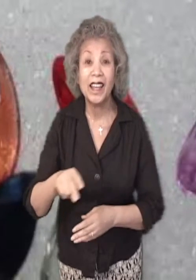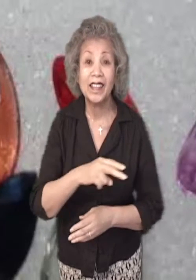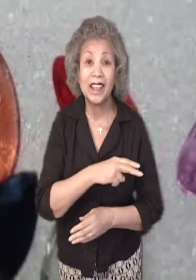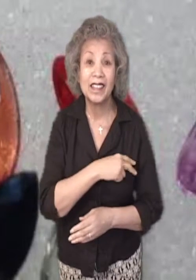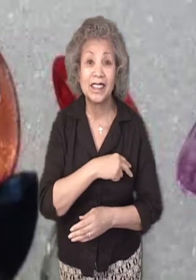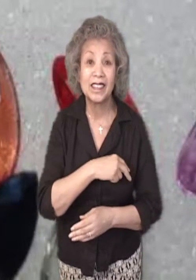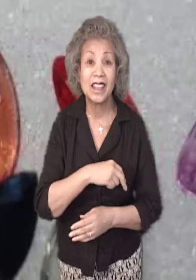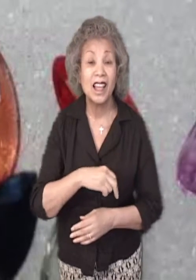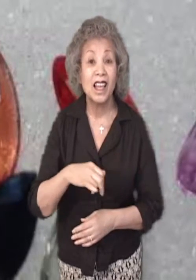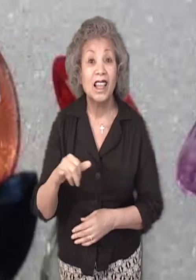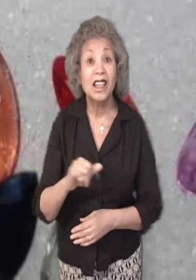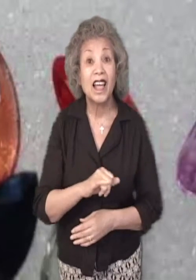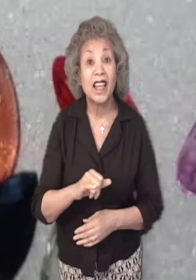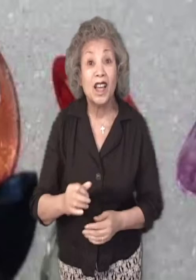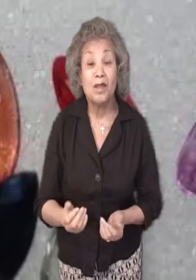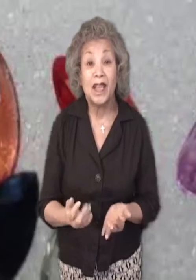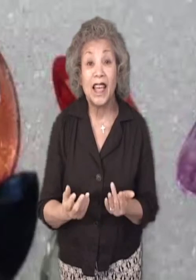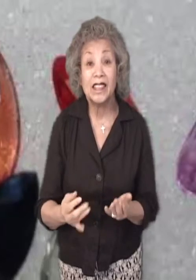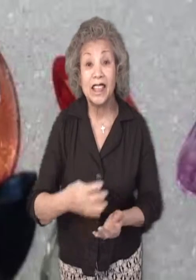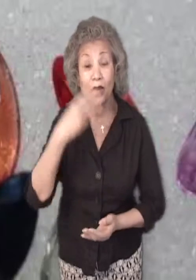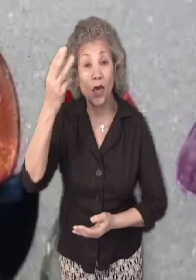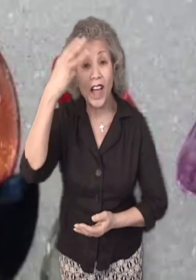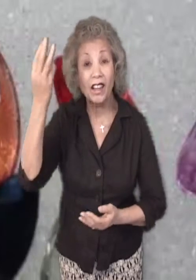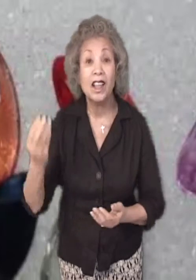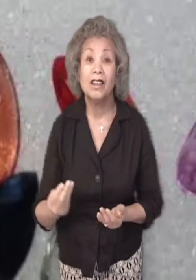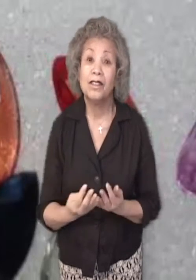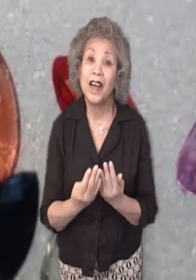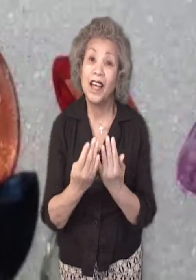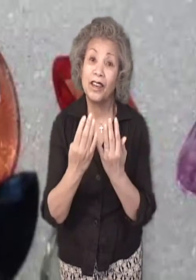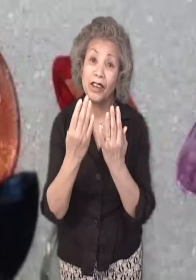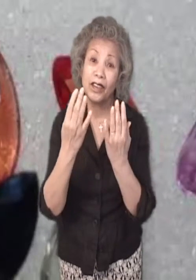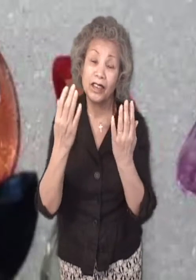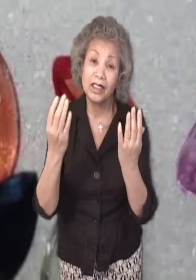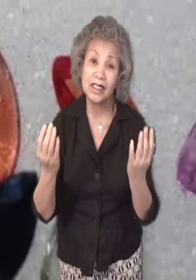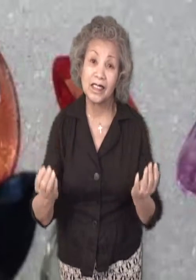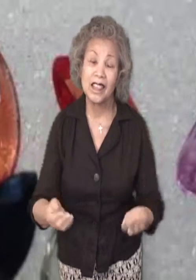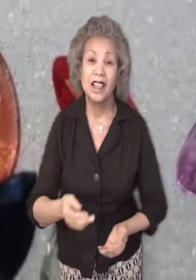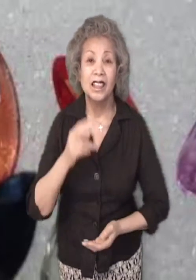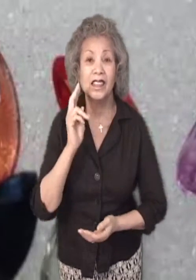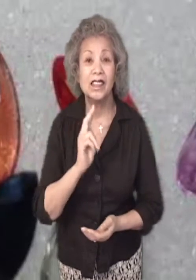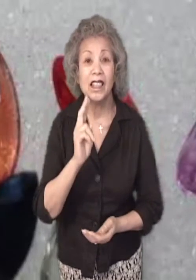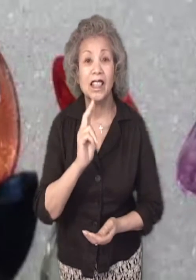us like blazing wildfires singing